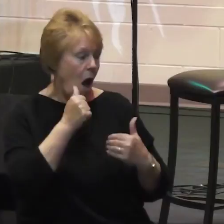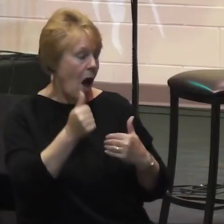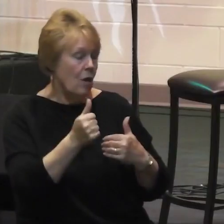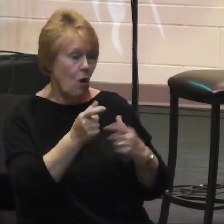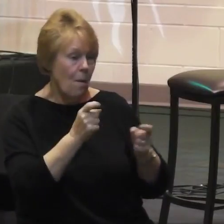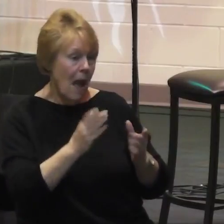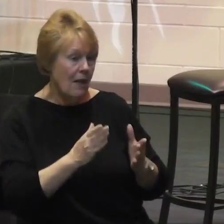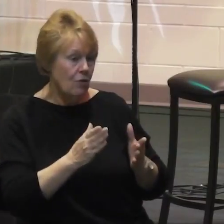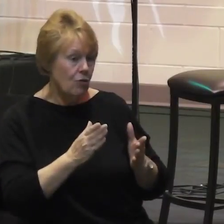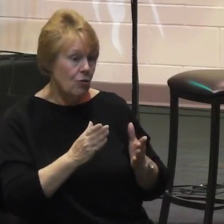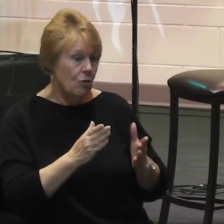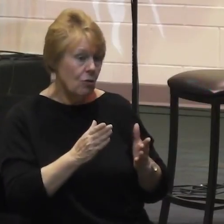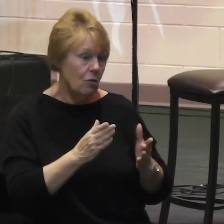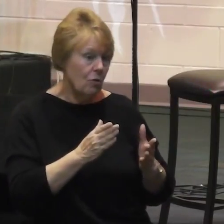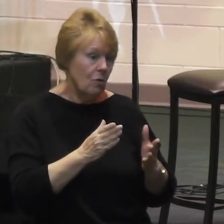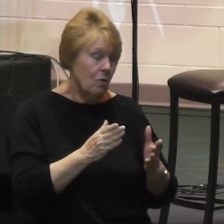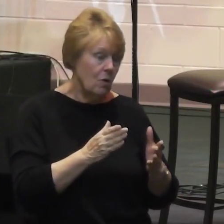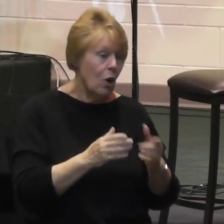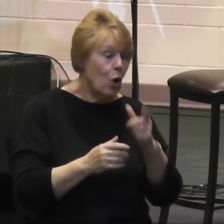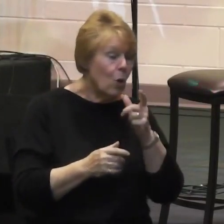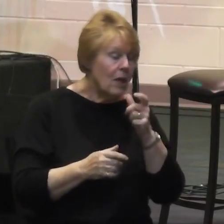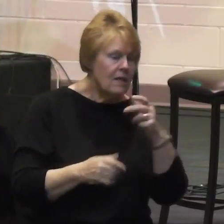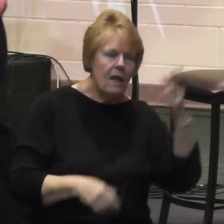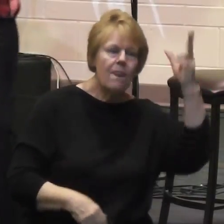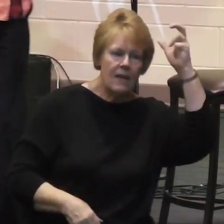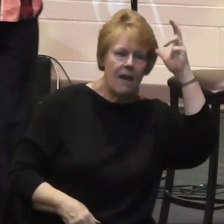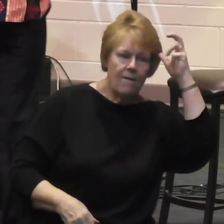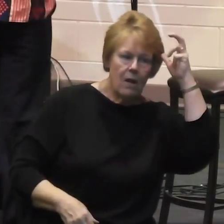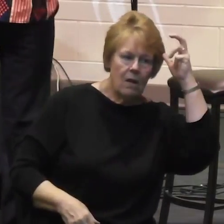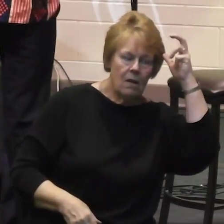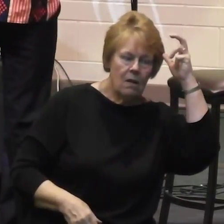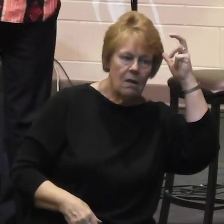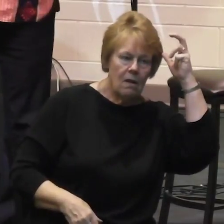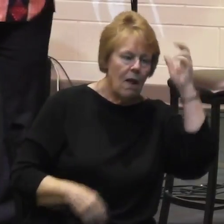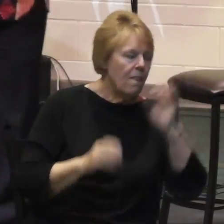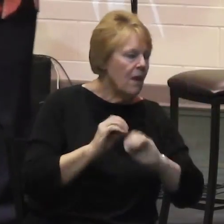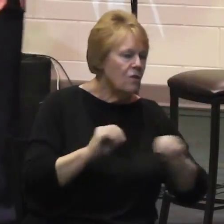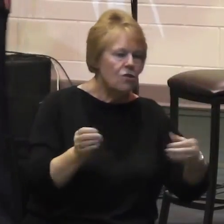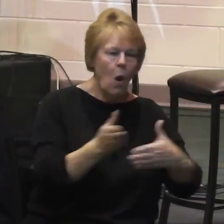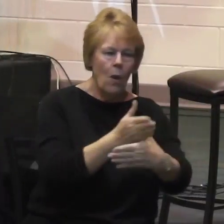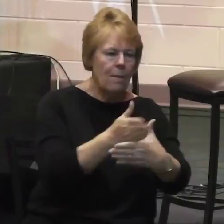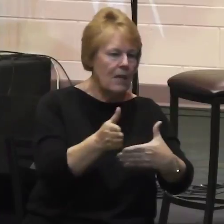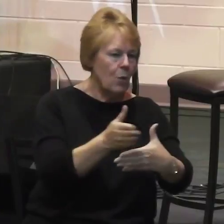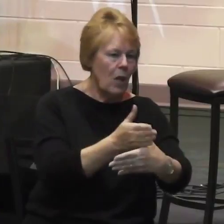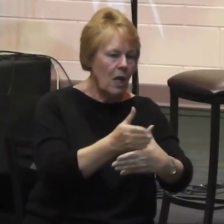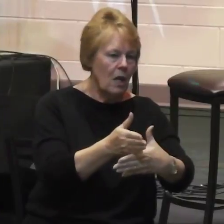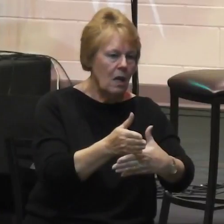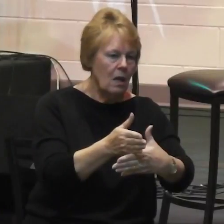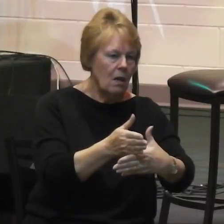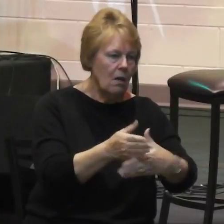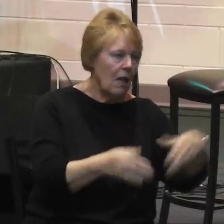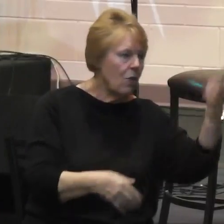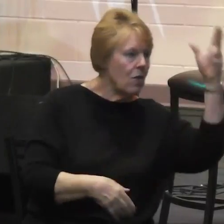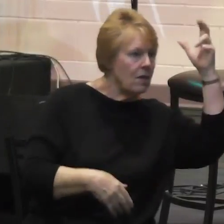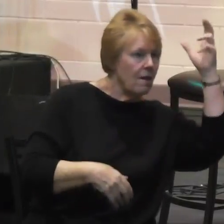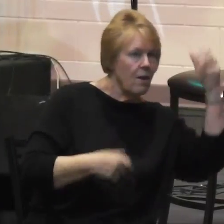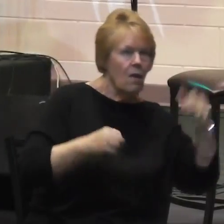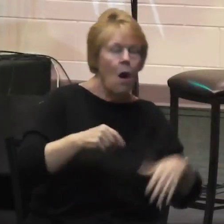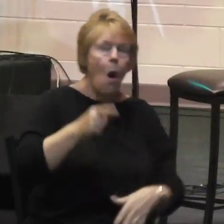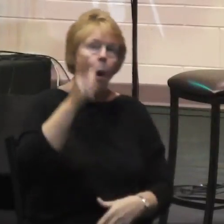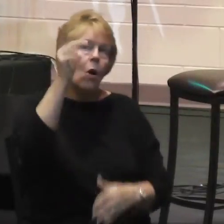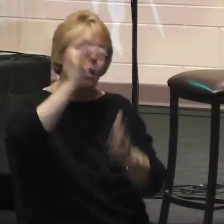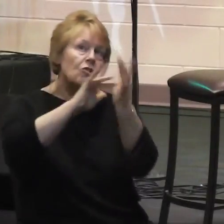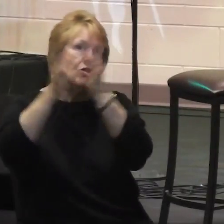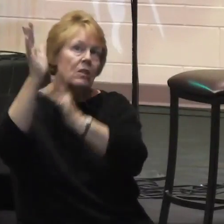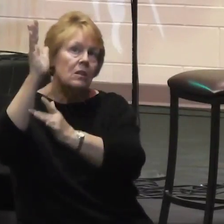the devil. There cannot be an in-between there. So the church must be clear about